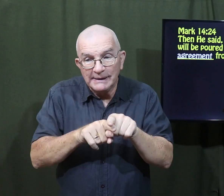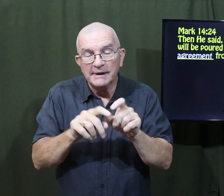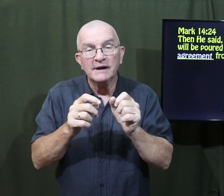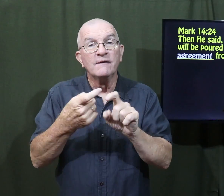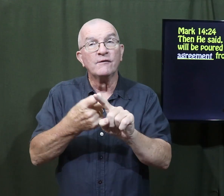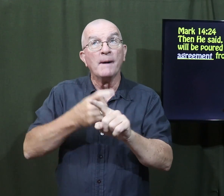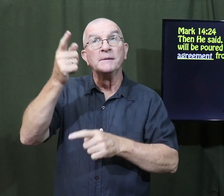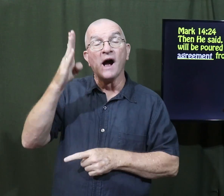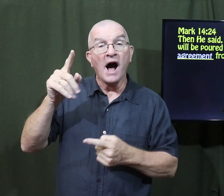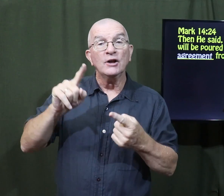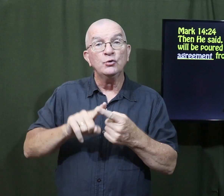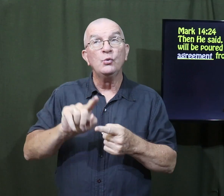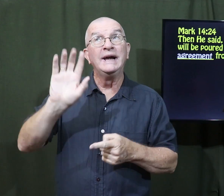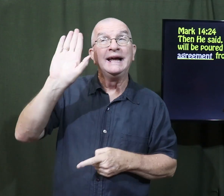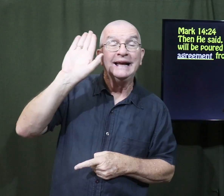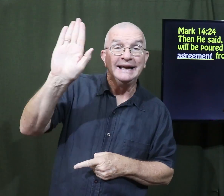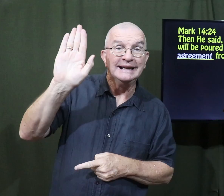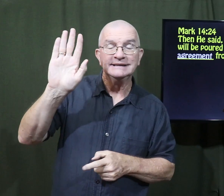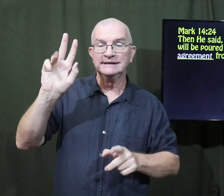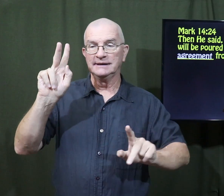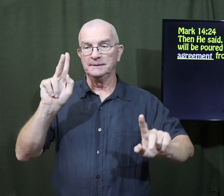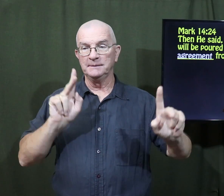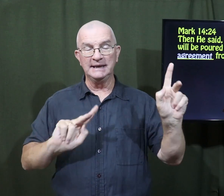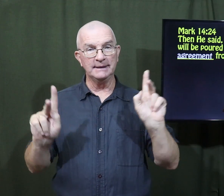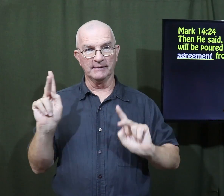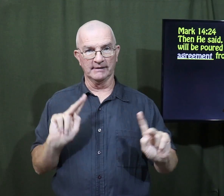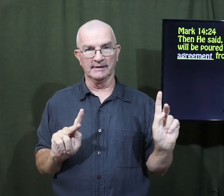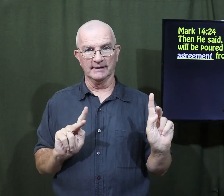agreement from God to His people.